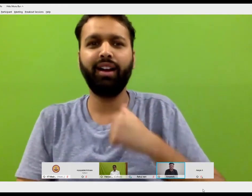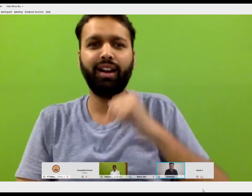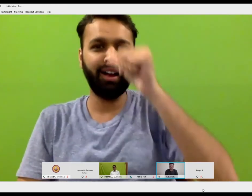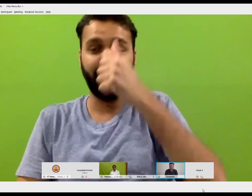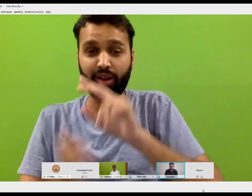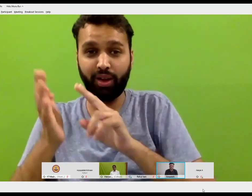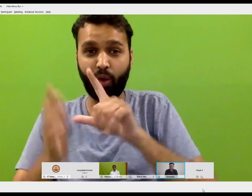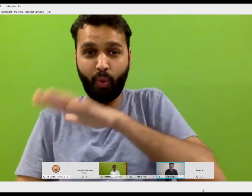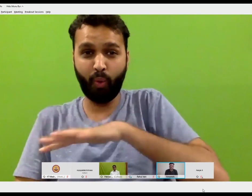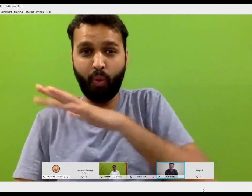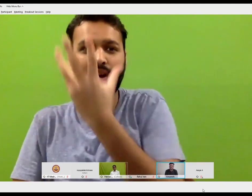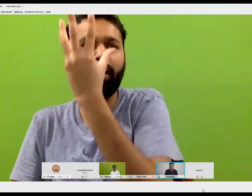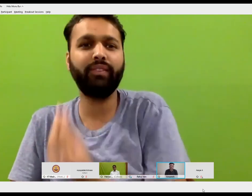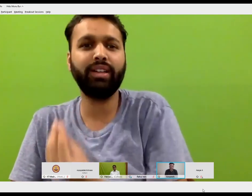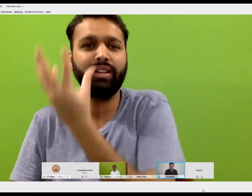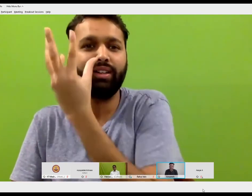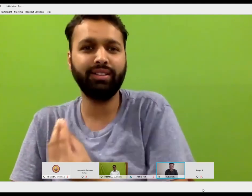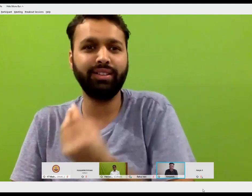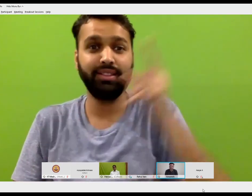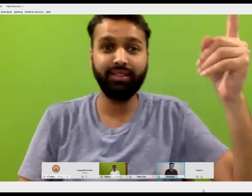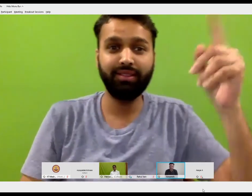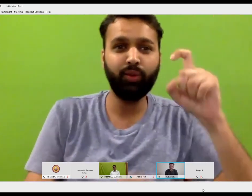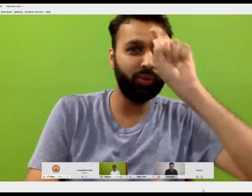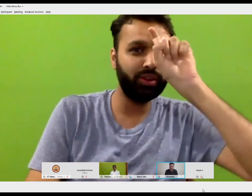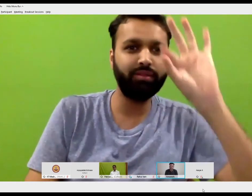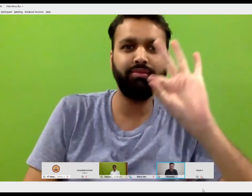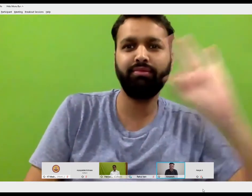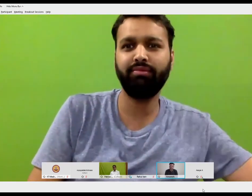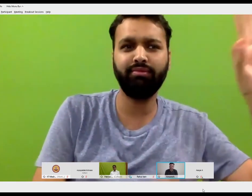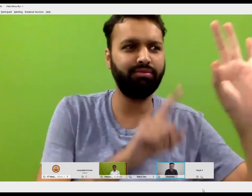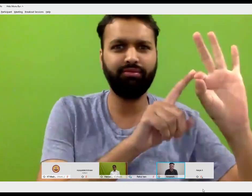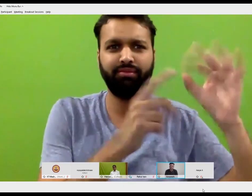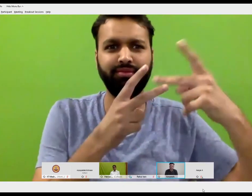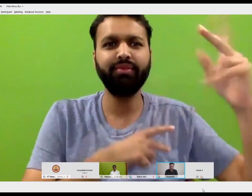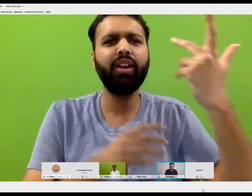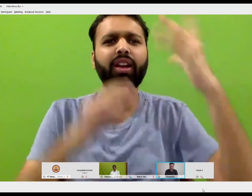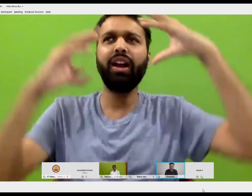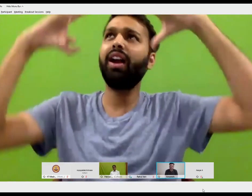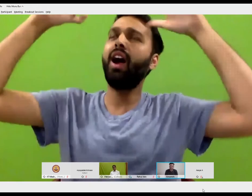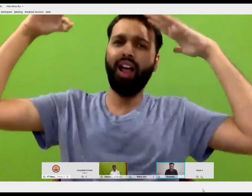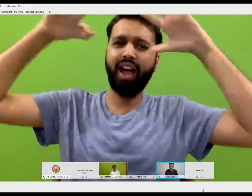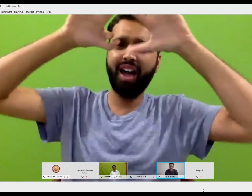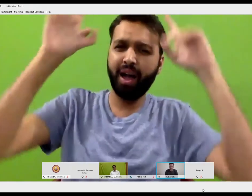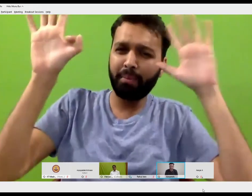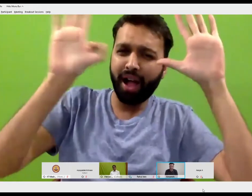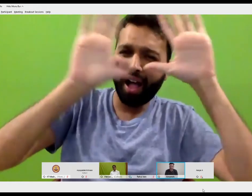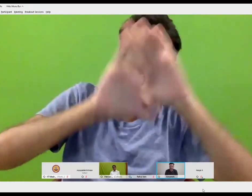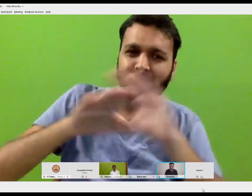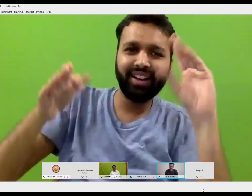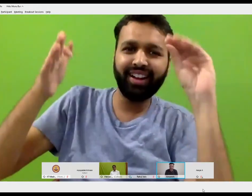it was a sign for night. So there, here we assigned in a different way. But